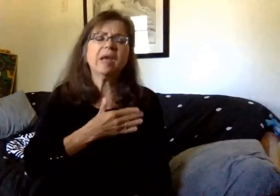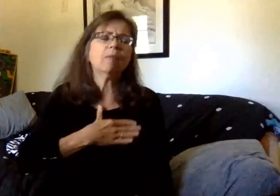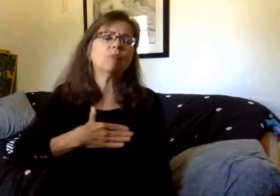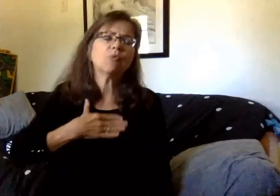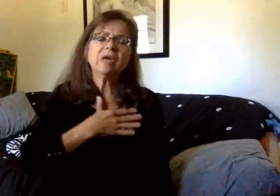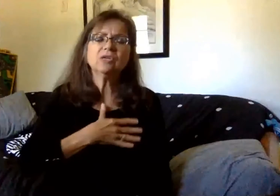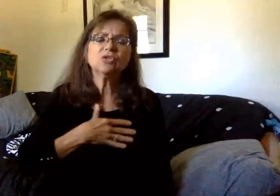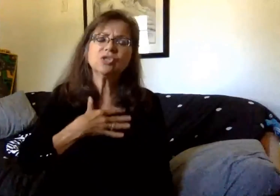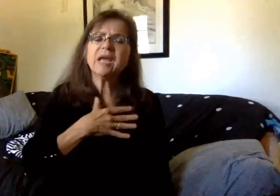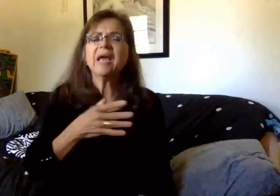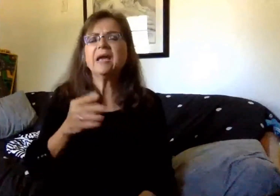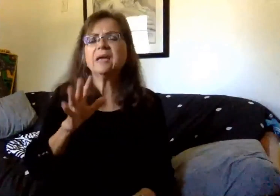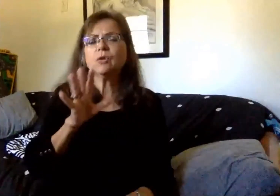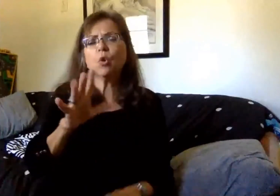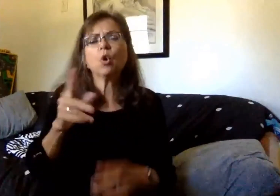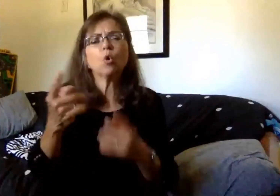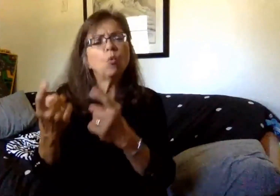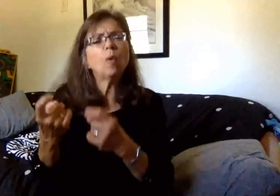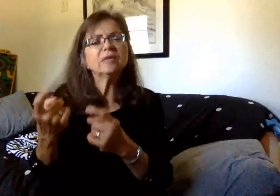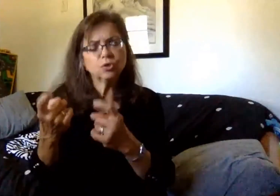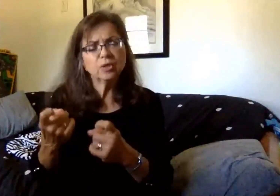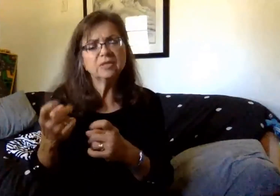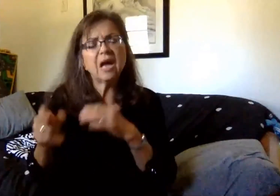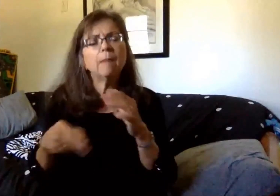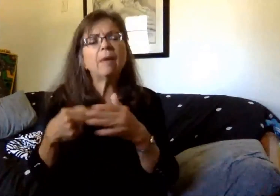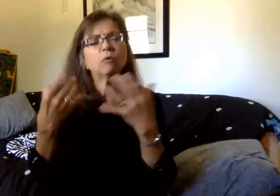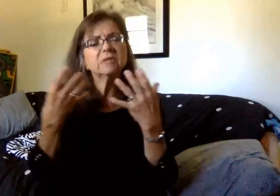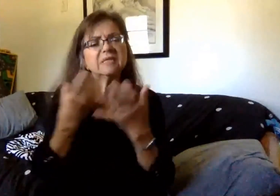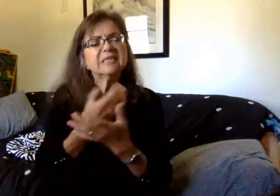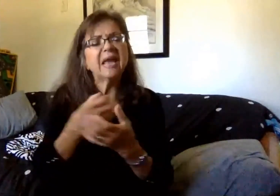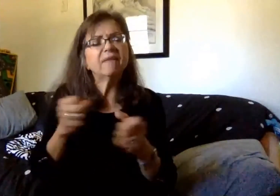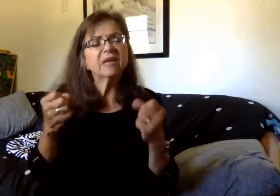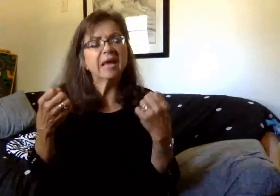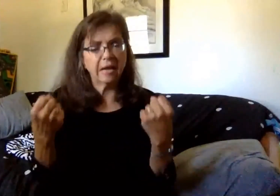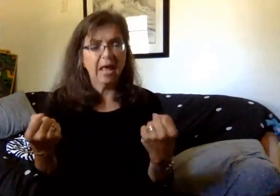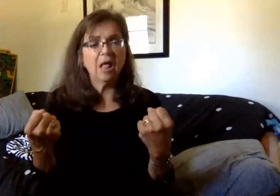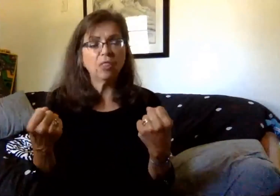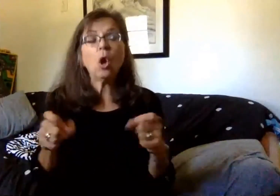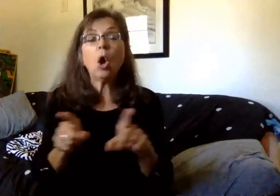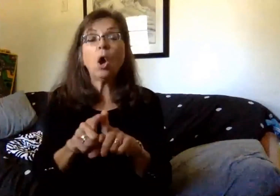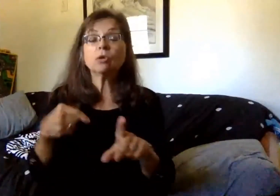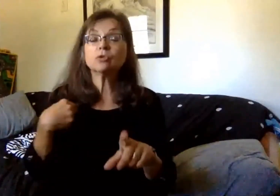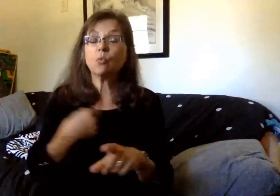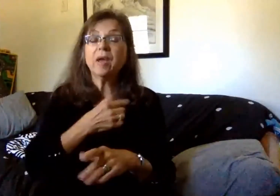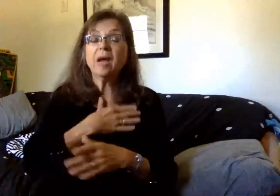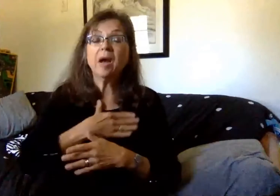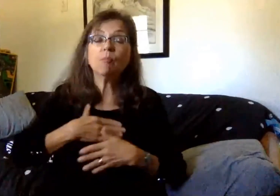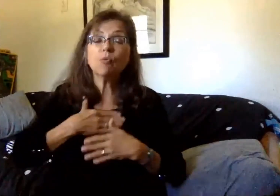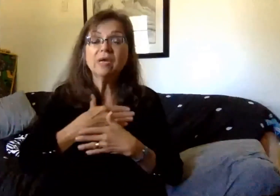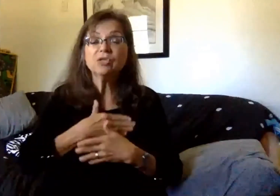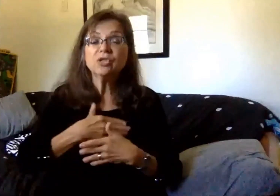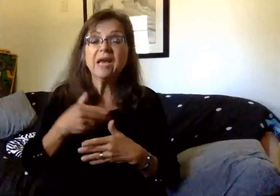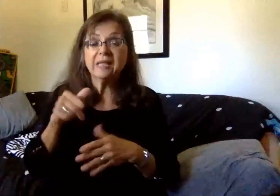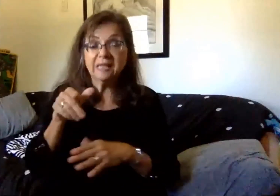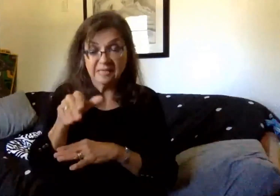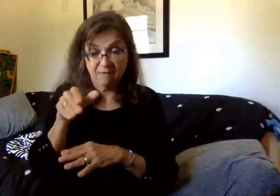thoughtful questions from the community focused on the safety and health for students. We also appreciate the opportunity to answer them this afternoon.